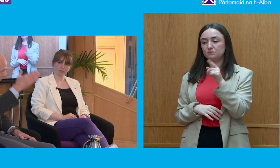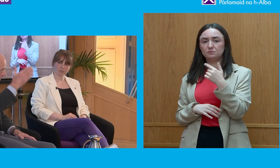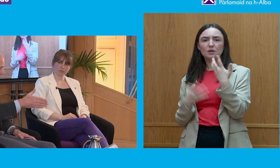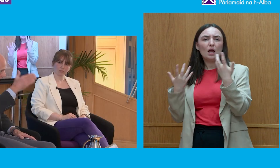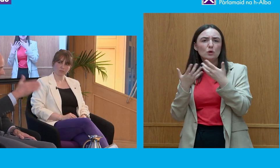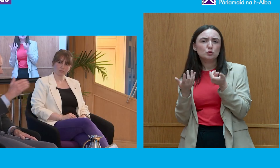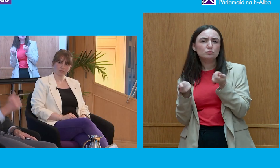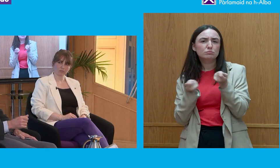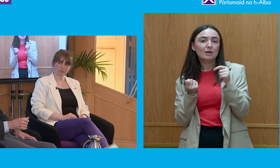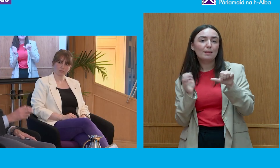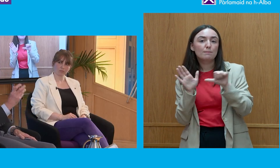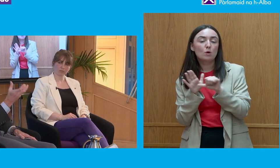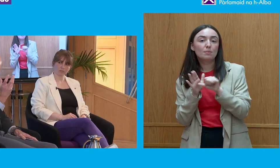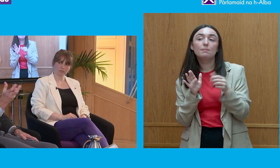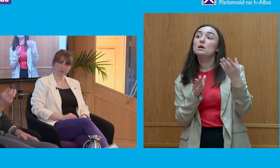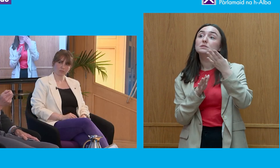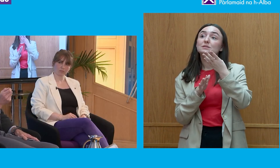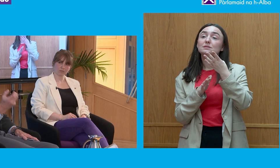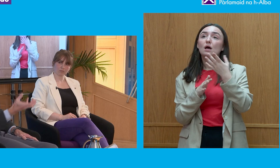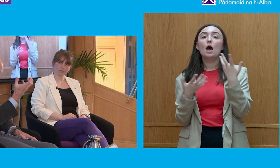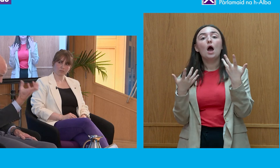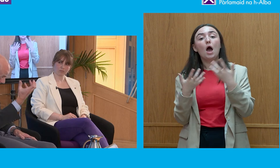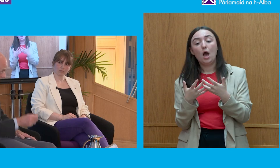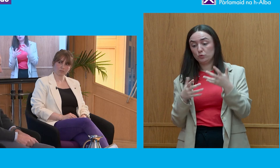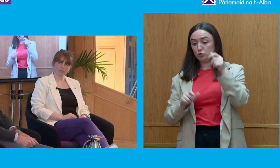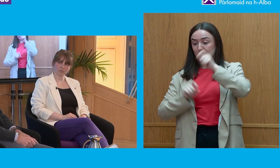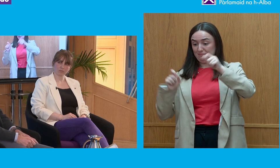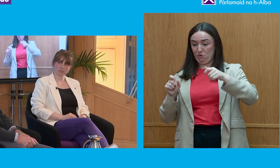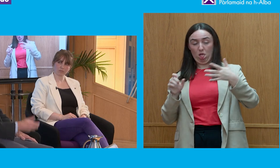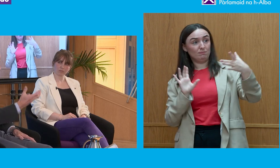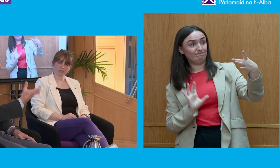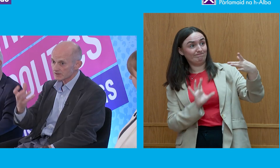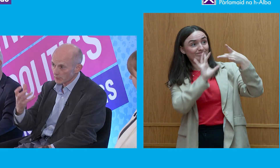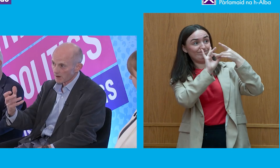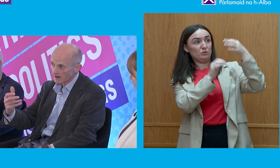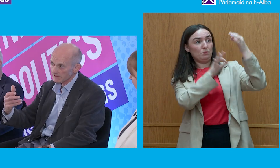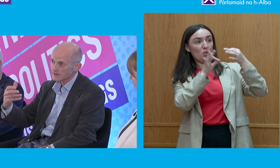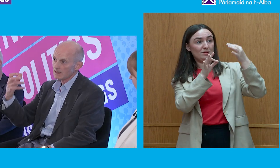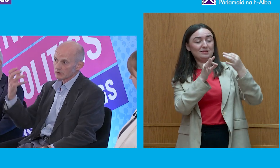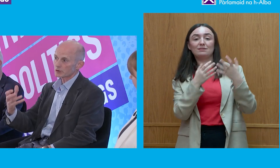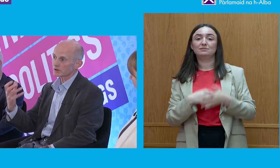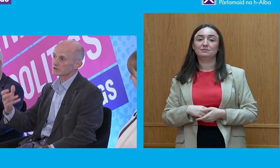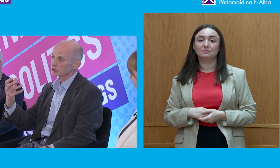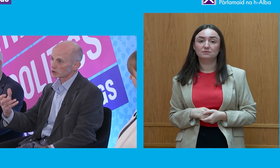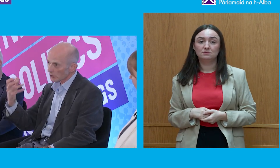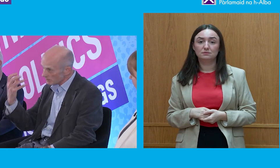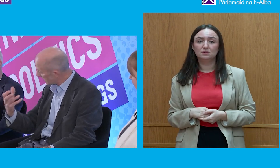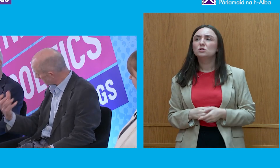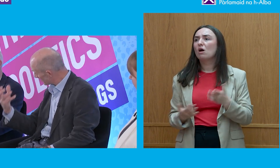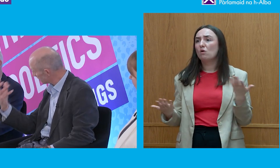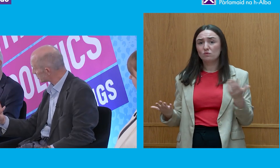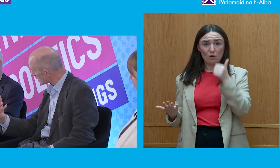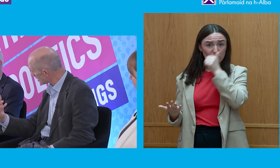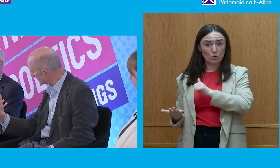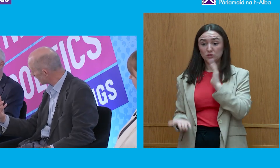is something about how people relate to power and where that power is held. It's no surprise that trust in the Scottish